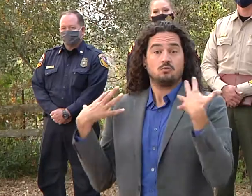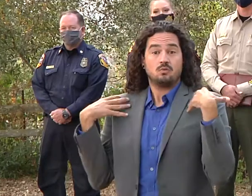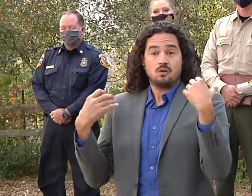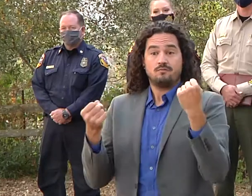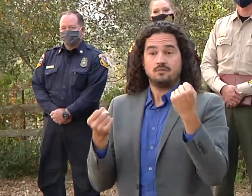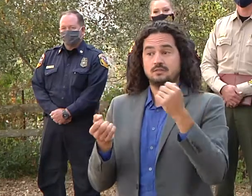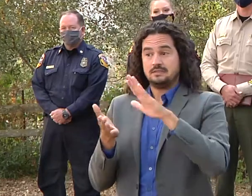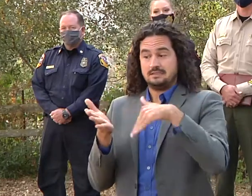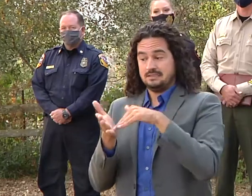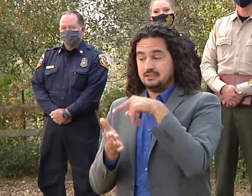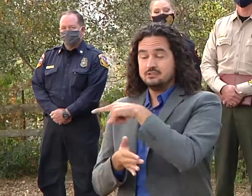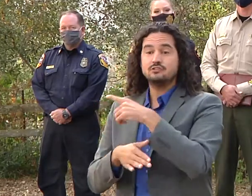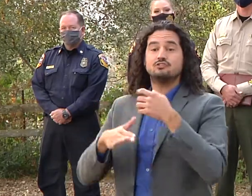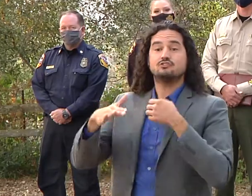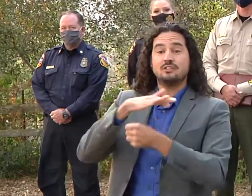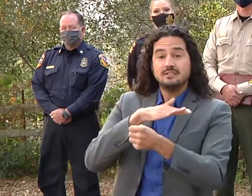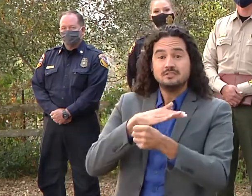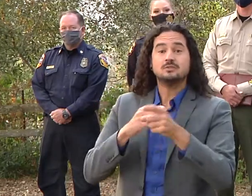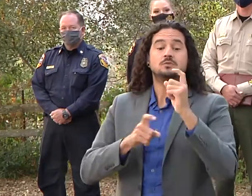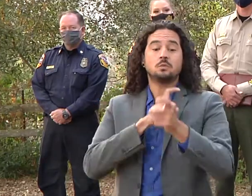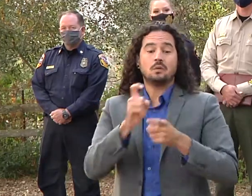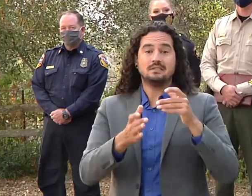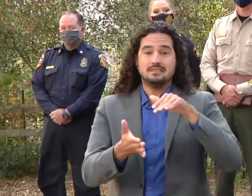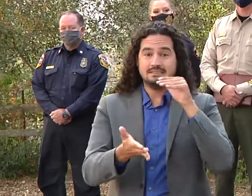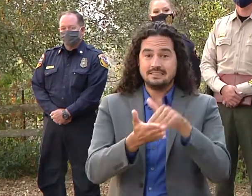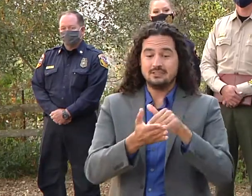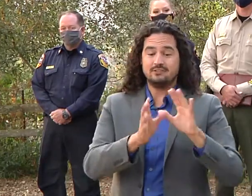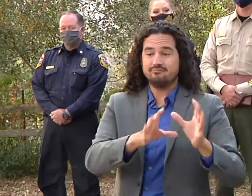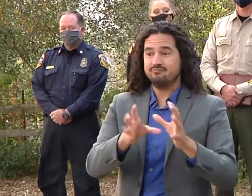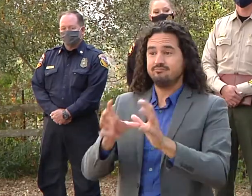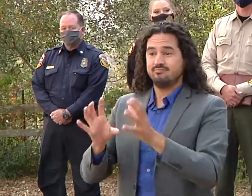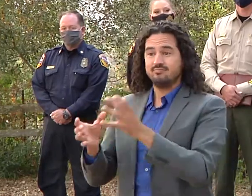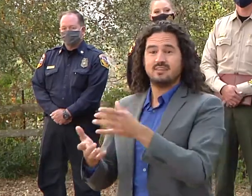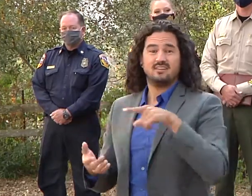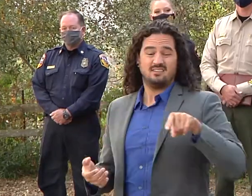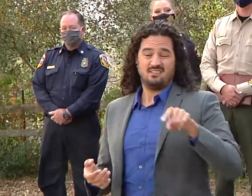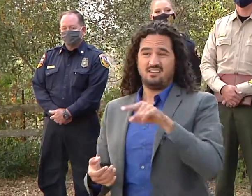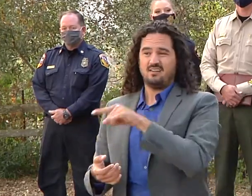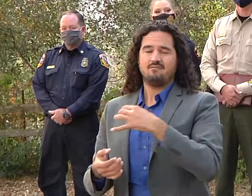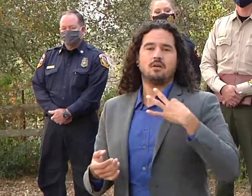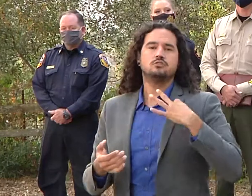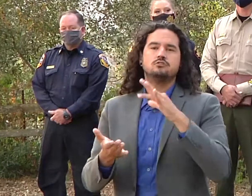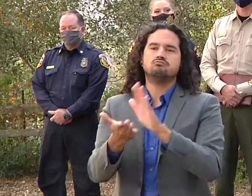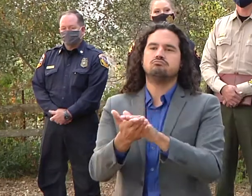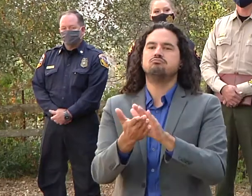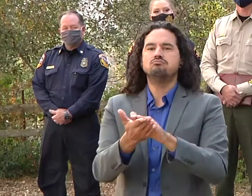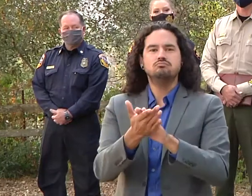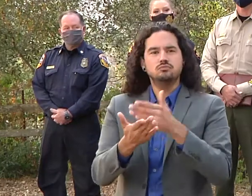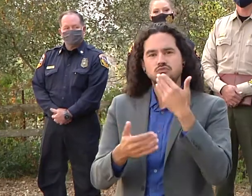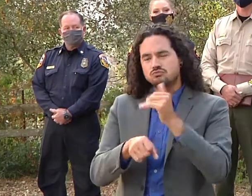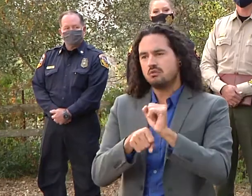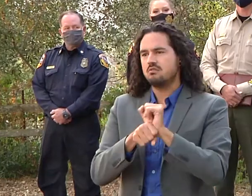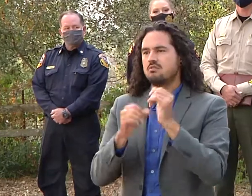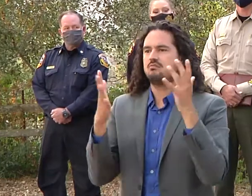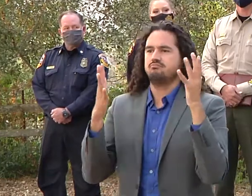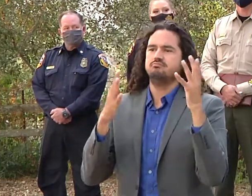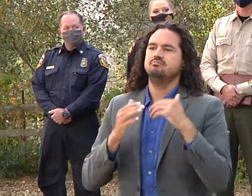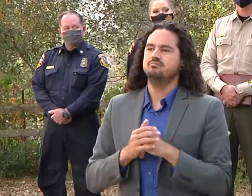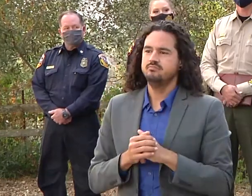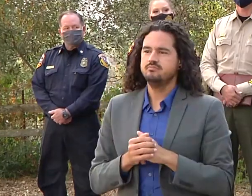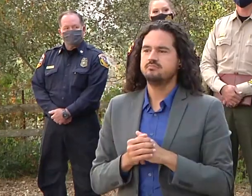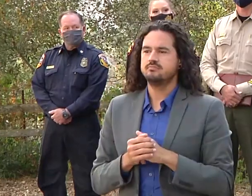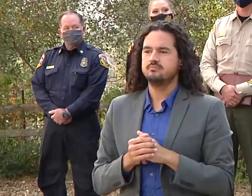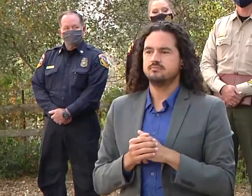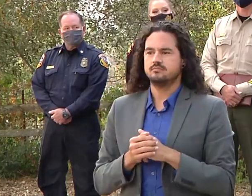donation centers has just been astounding i've lived in the county for 45 years been through every disaster i've never seen